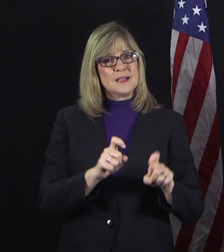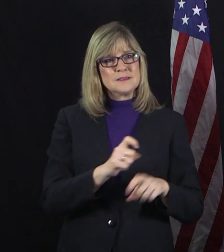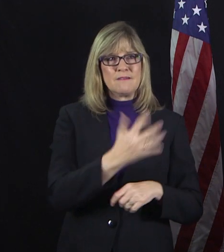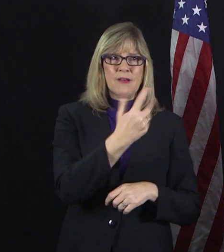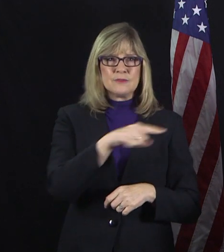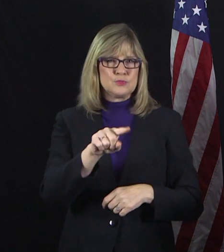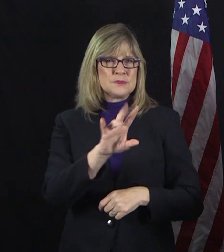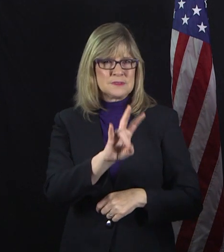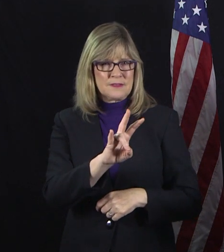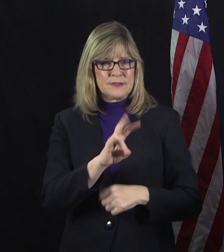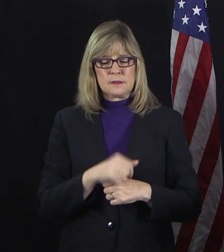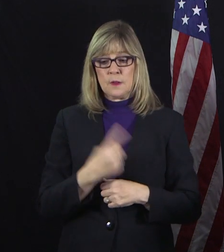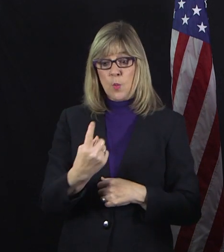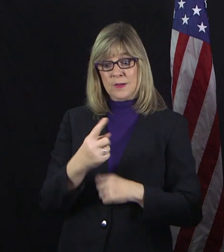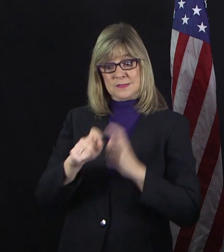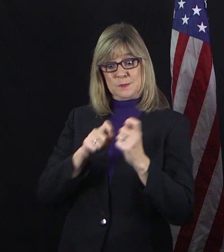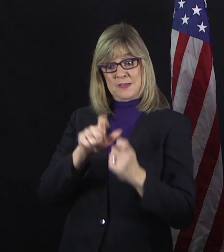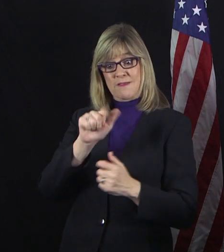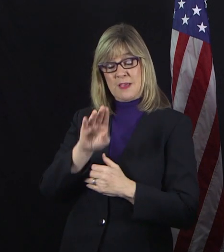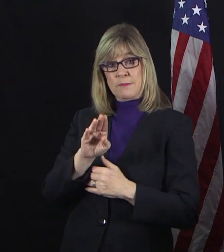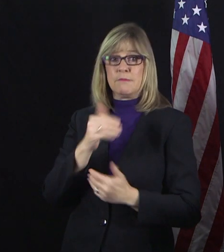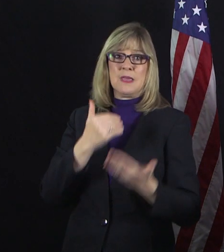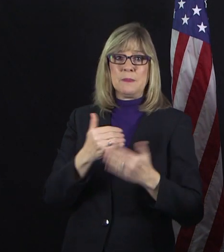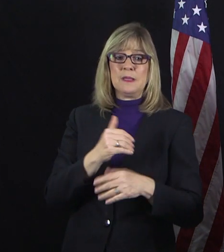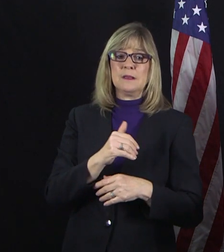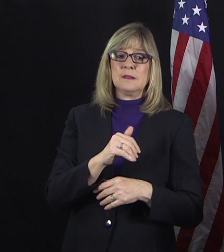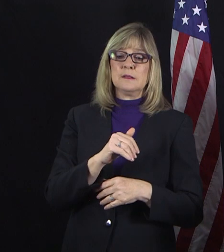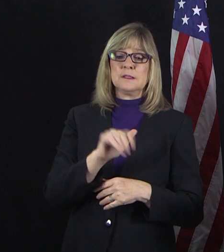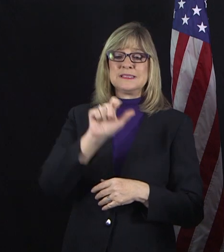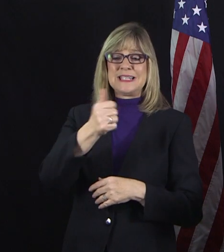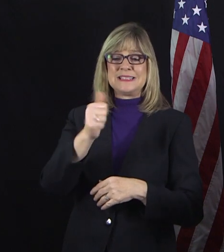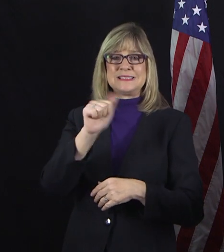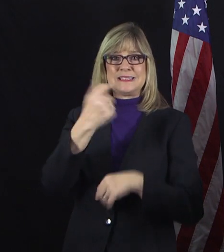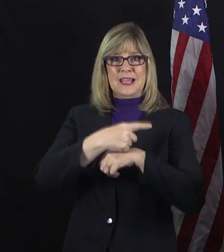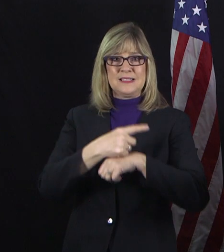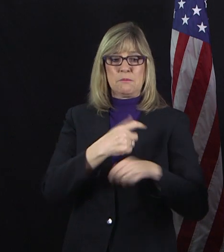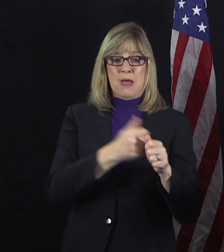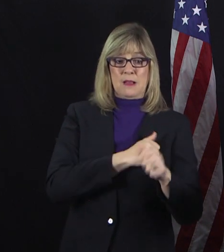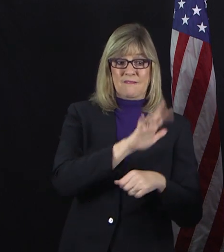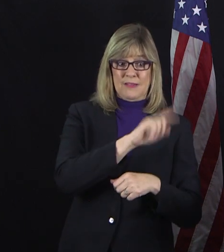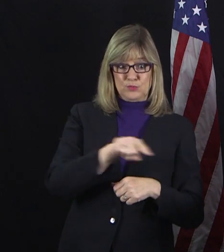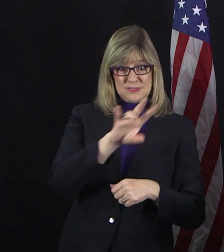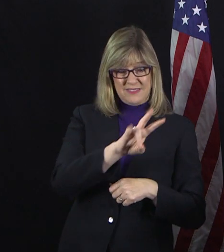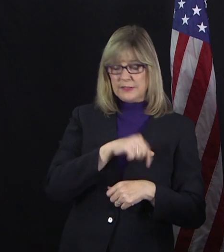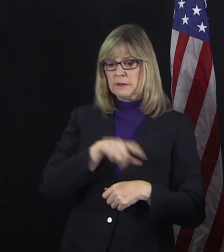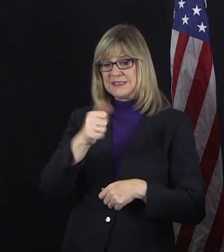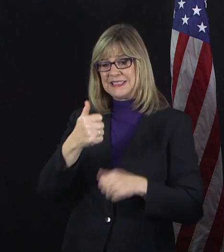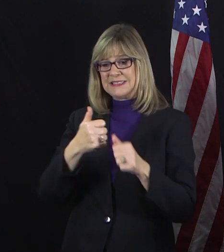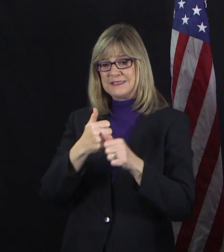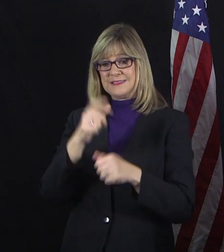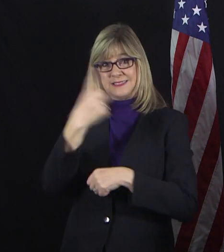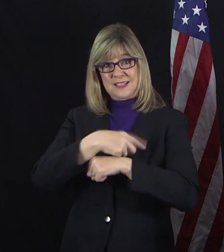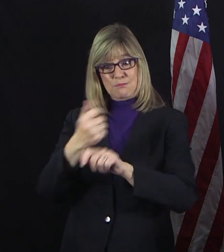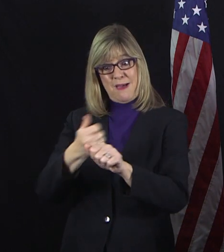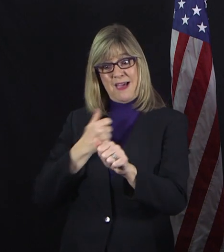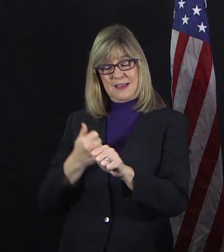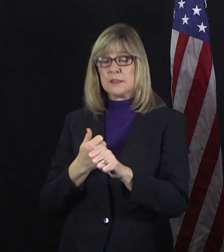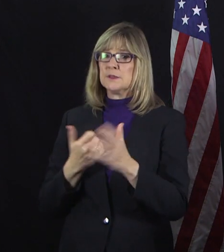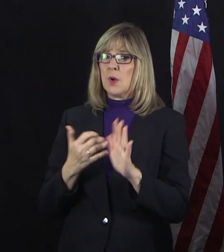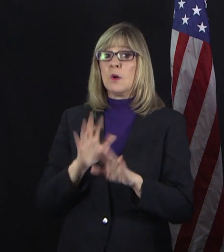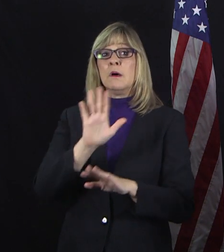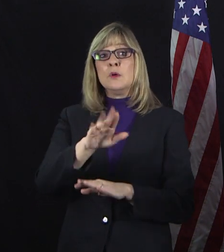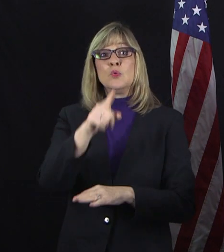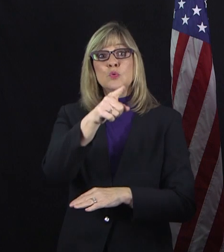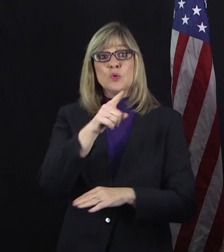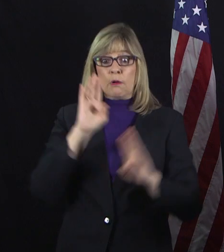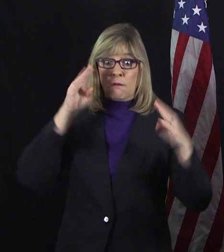particular lab is running maybe as many as 10 days behind. So we don't want you to get too wrapped up in whether there is community